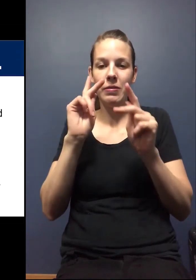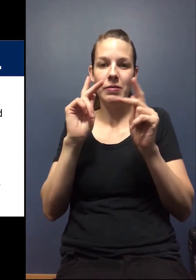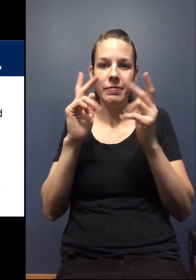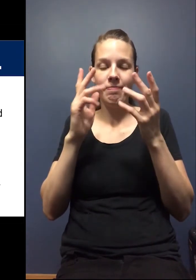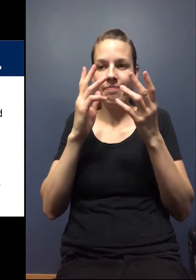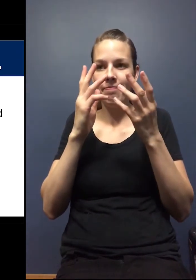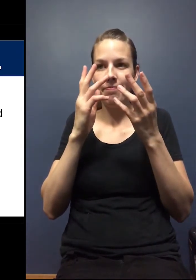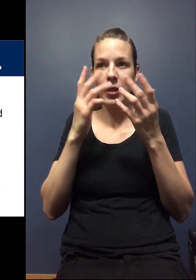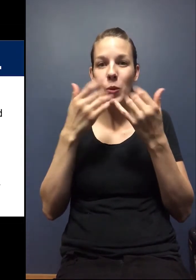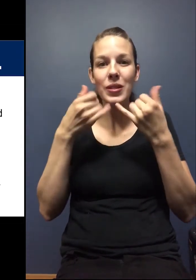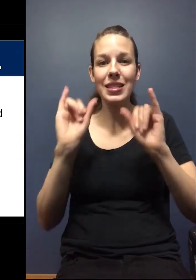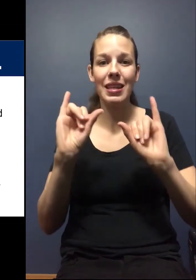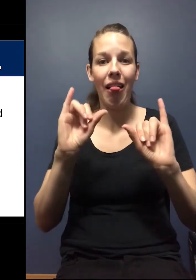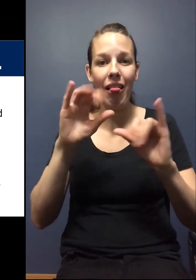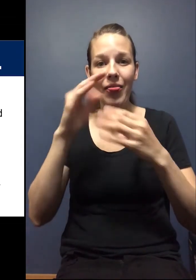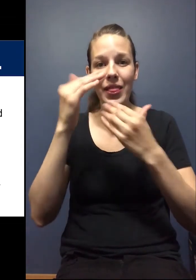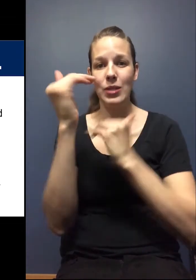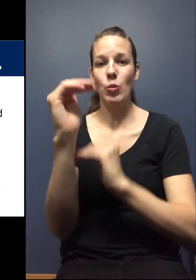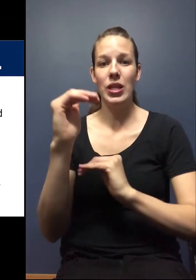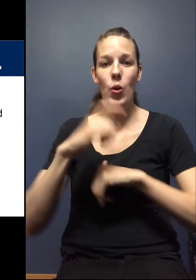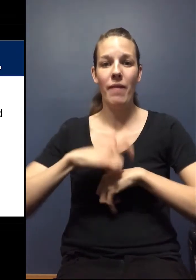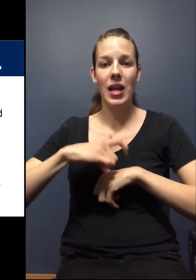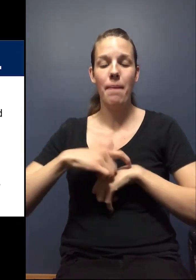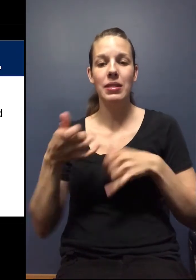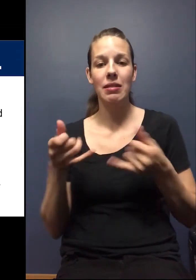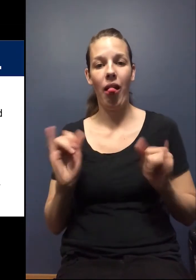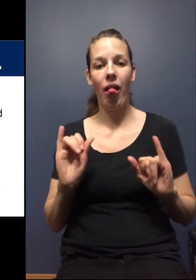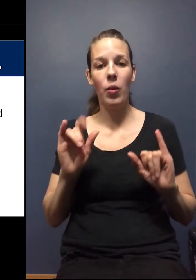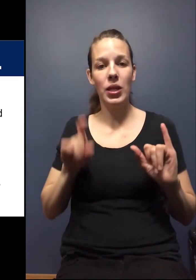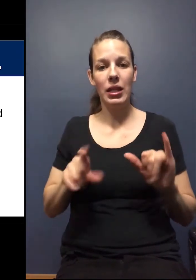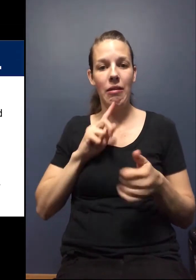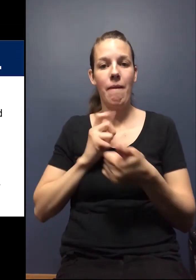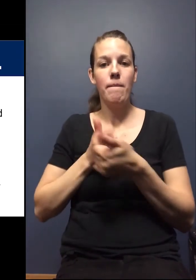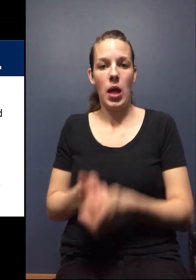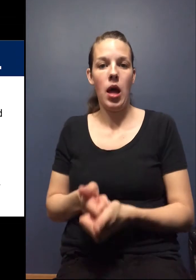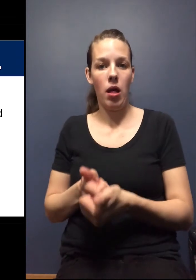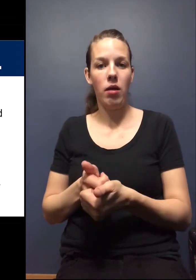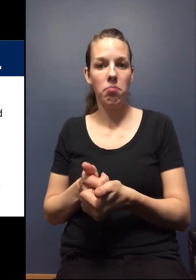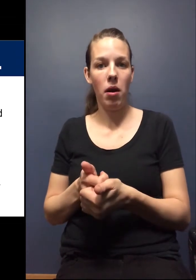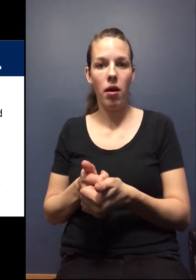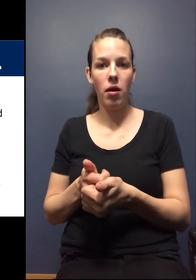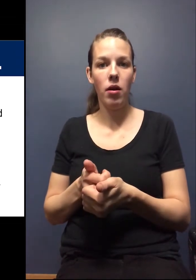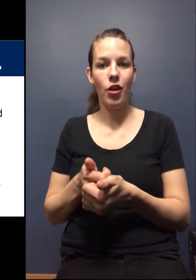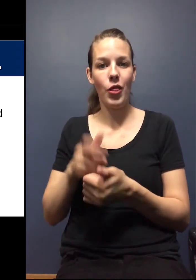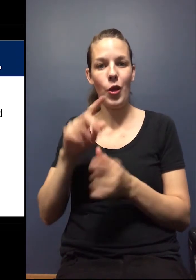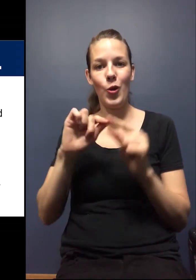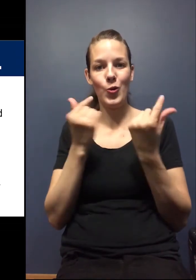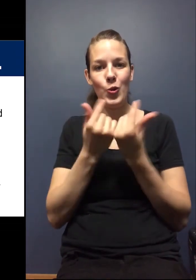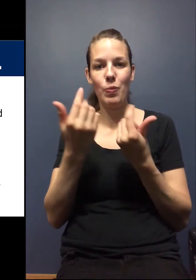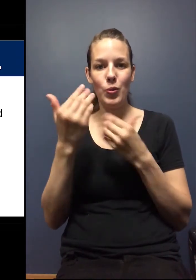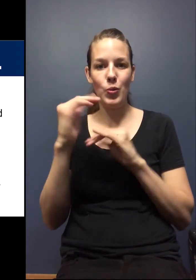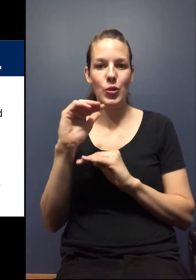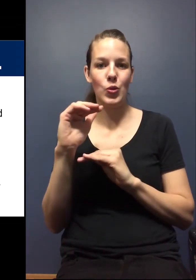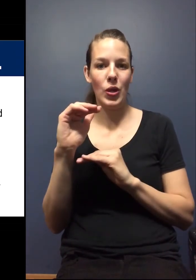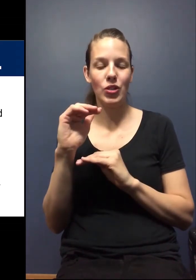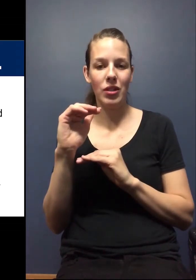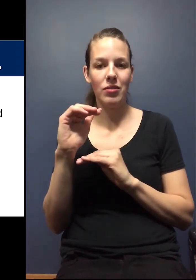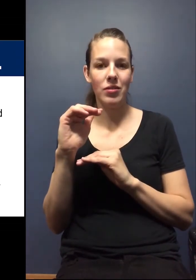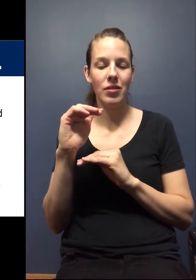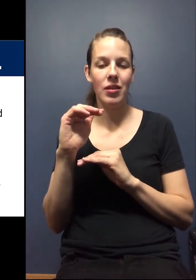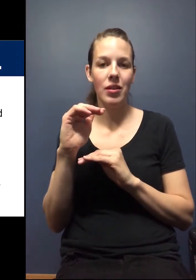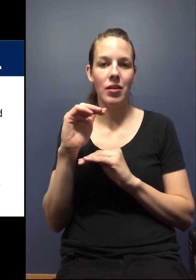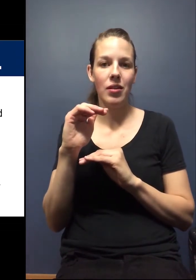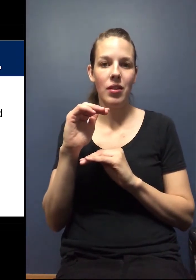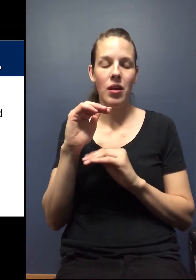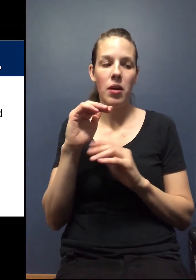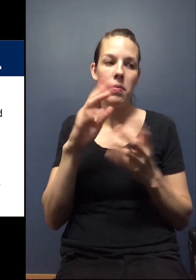the fact that we are still in this window of time where we need to abide by, um, those group restrictions beyond just